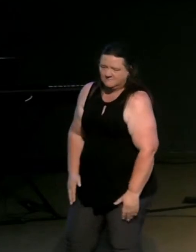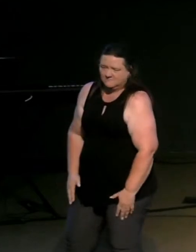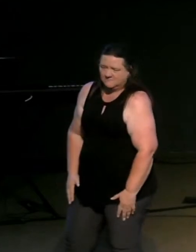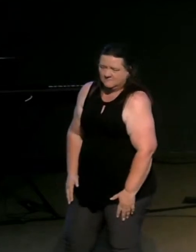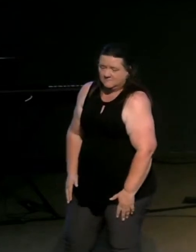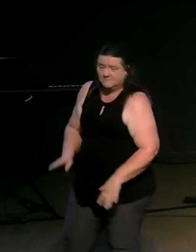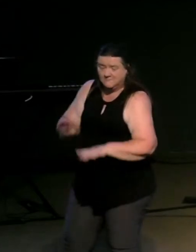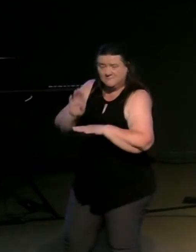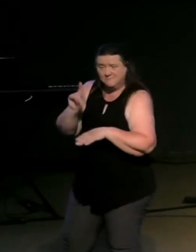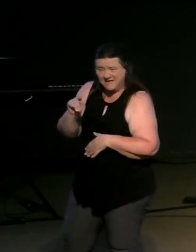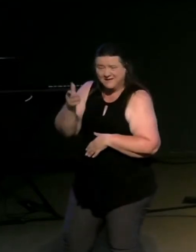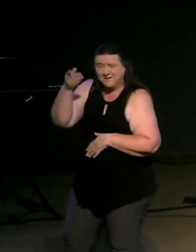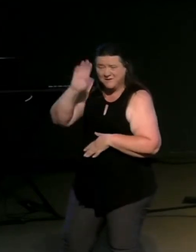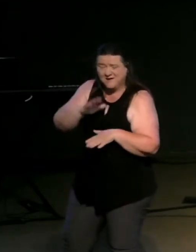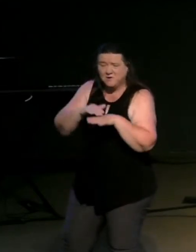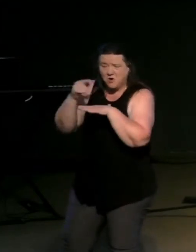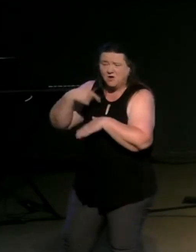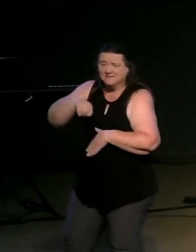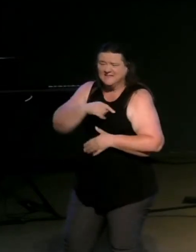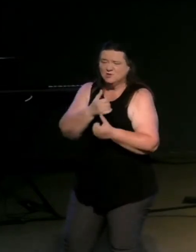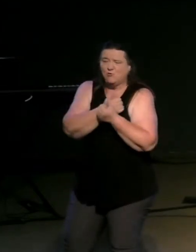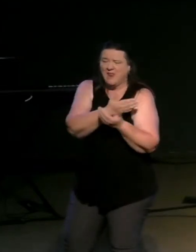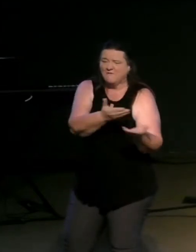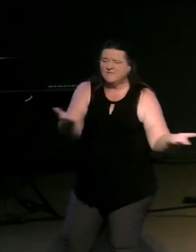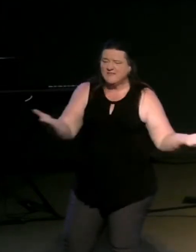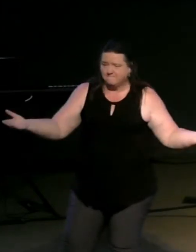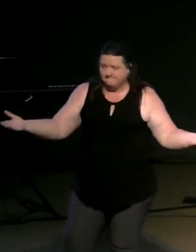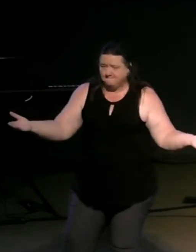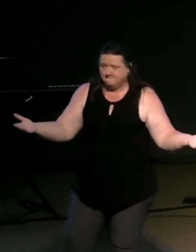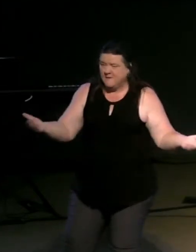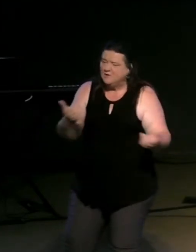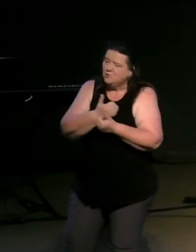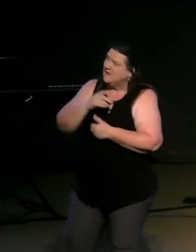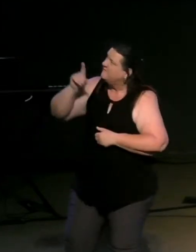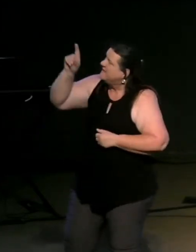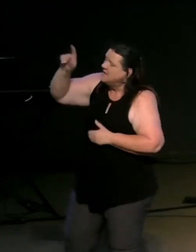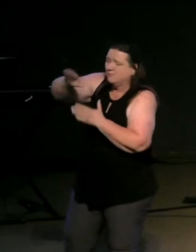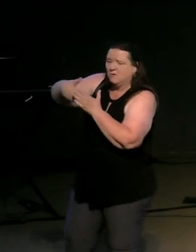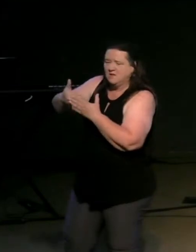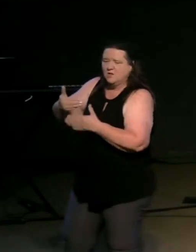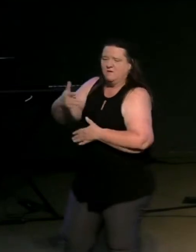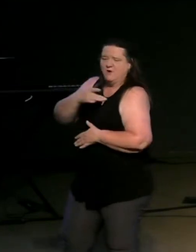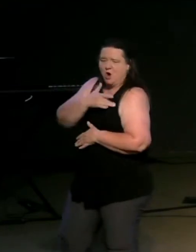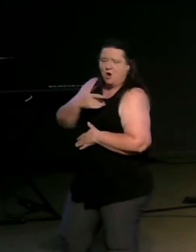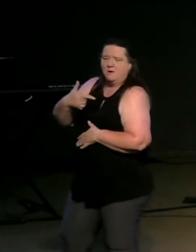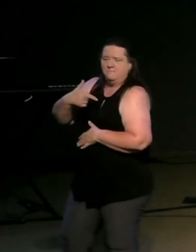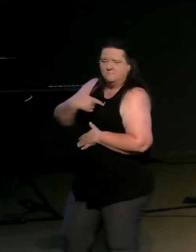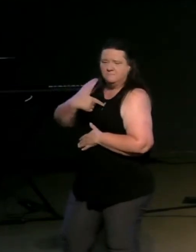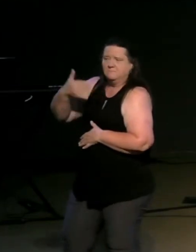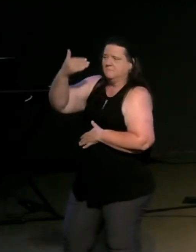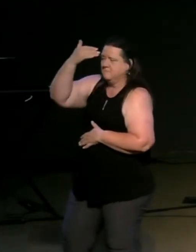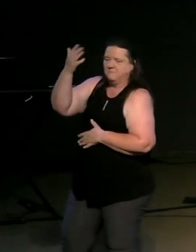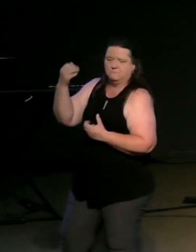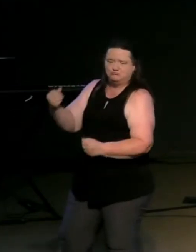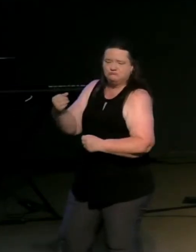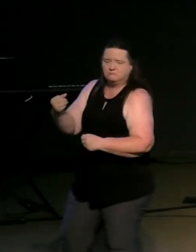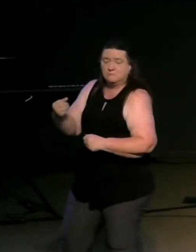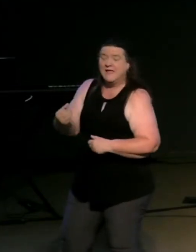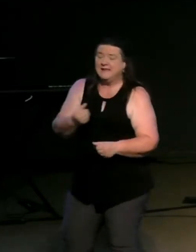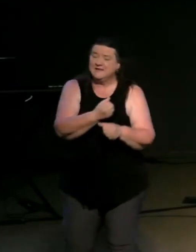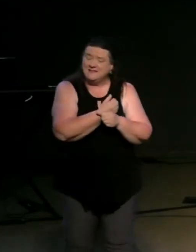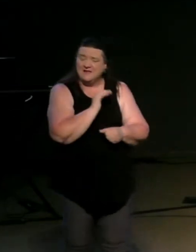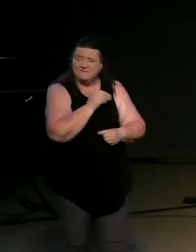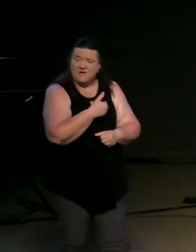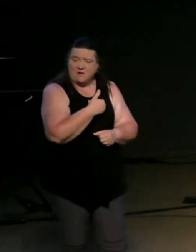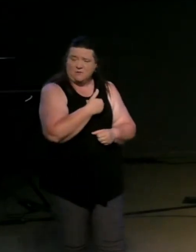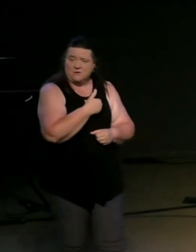but god calls us to love to love him with all our heart mind soul and strength and to love our neighbor